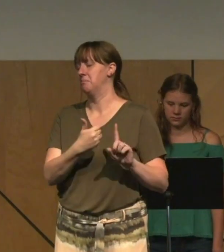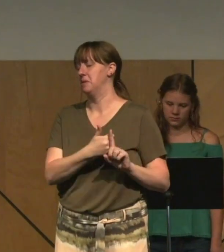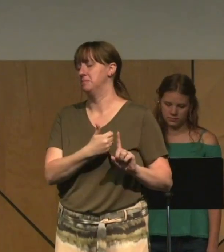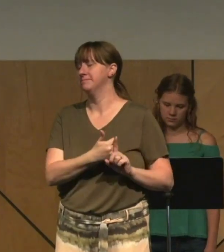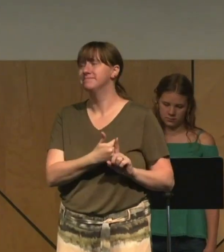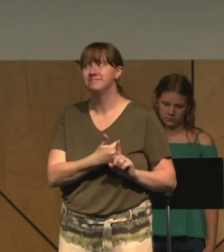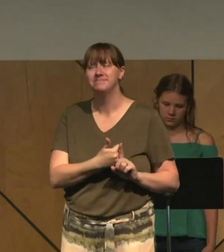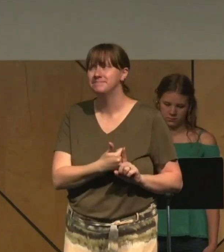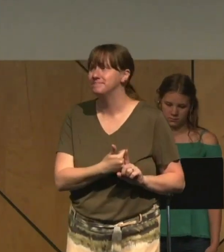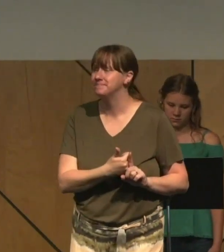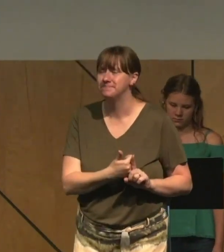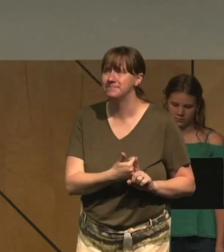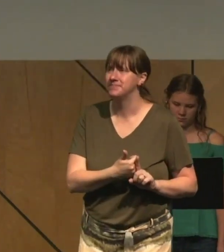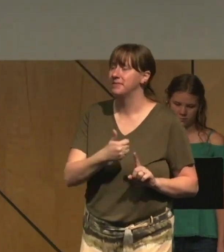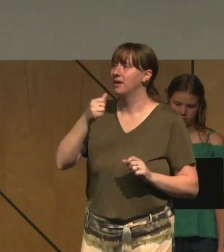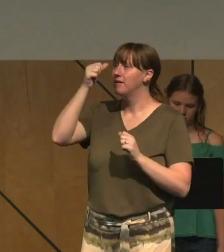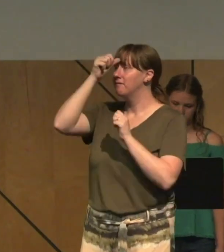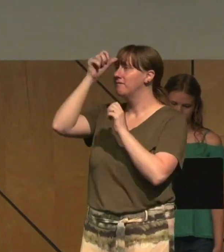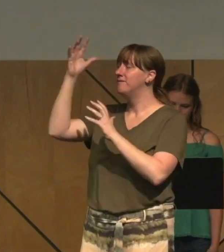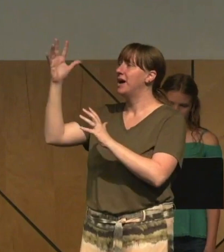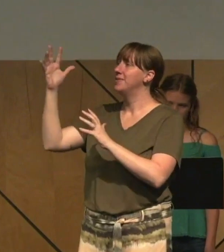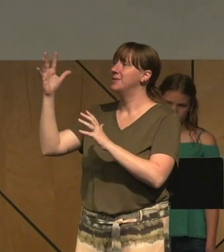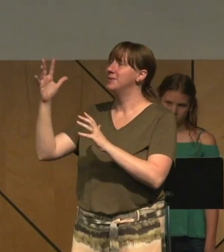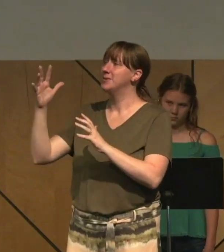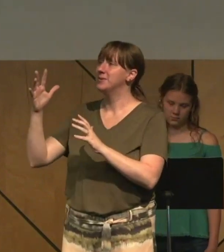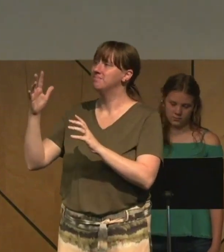Father, would you give them courage to be honest with you?